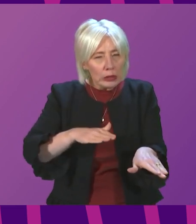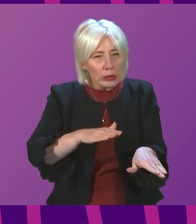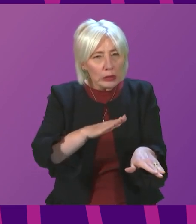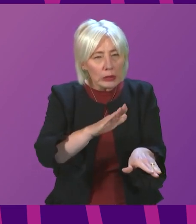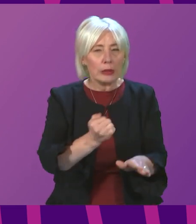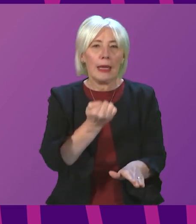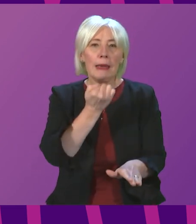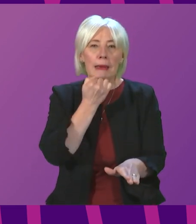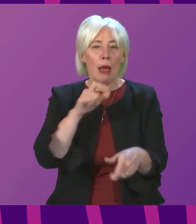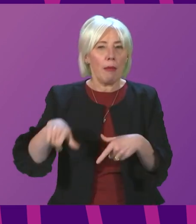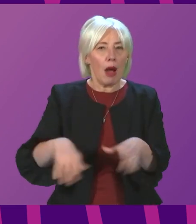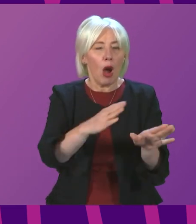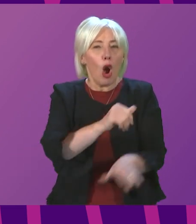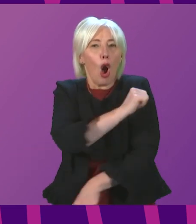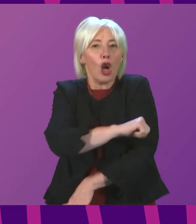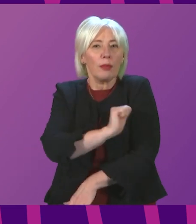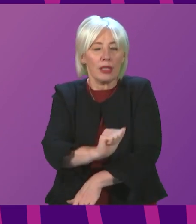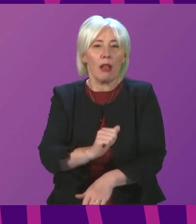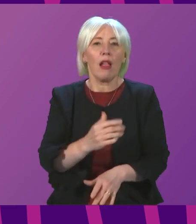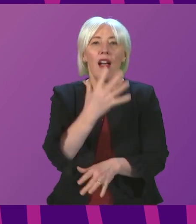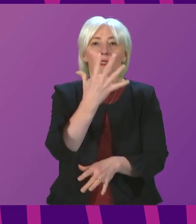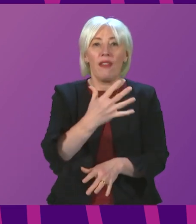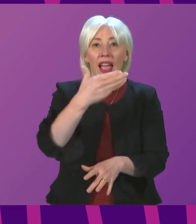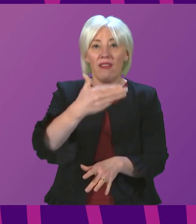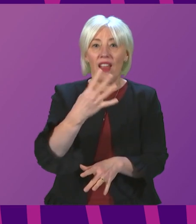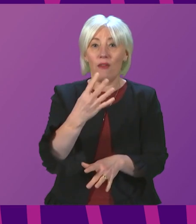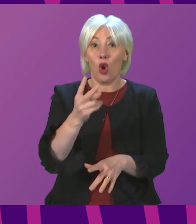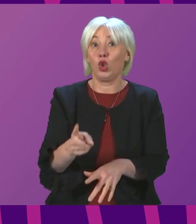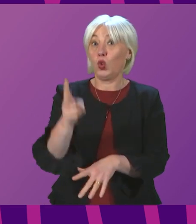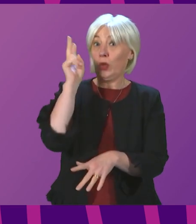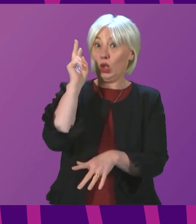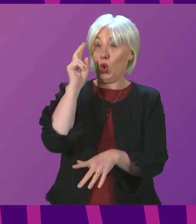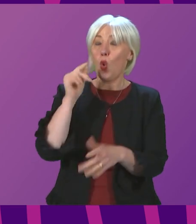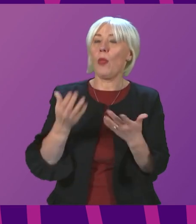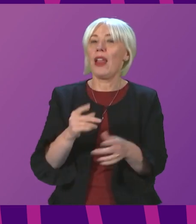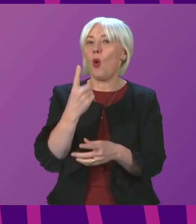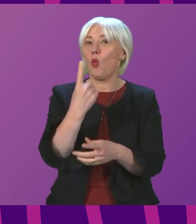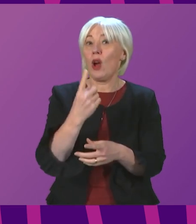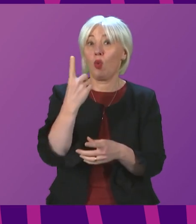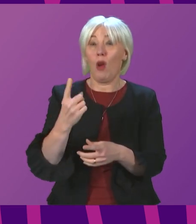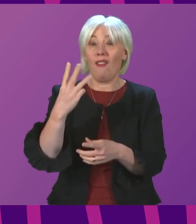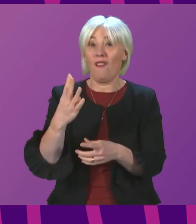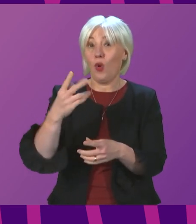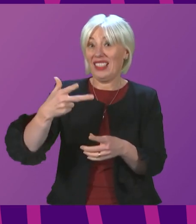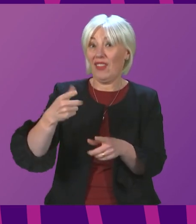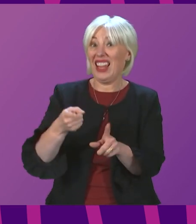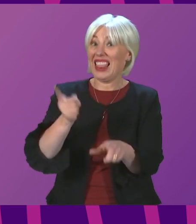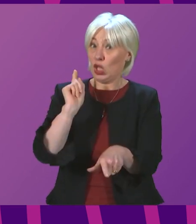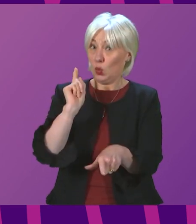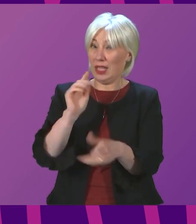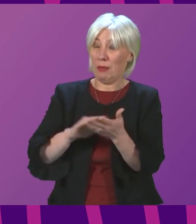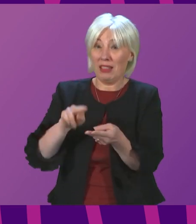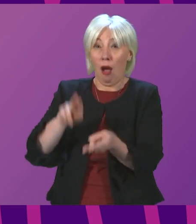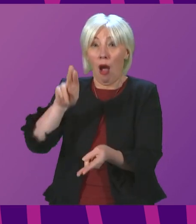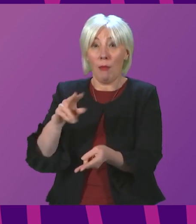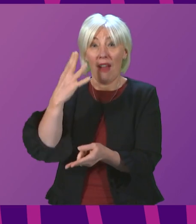hospital with COVID increased from 594 two weeks ago to 1,147 this time last week, an increase of